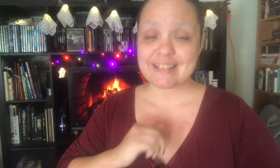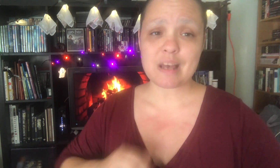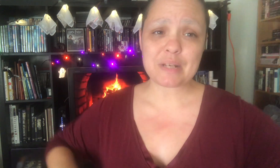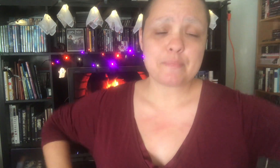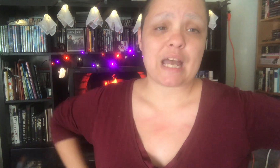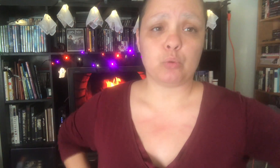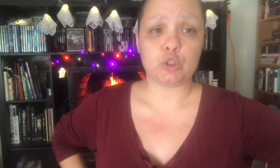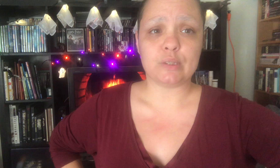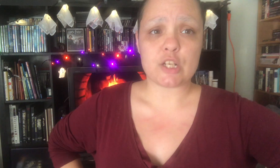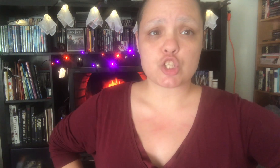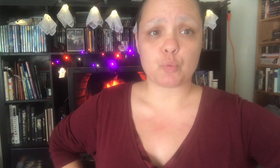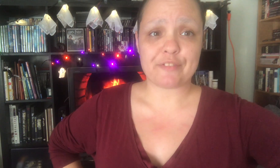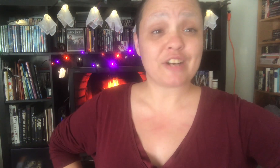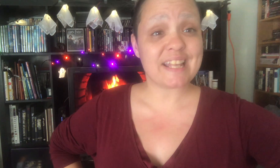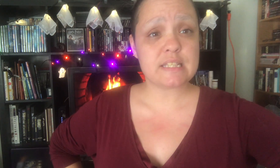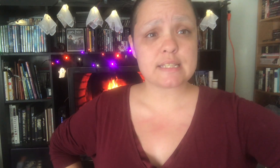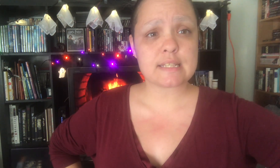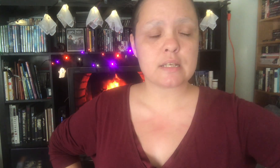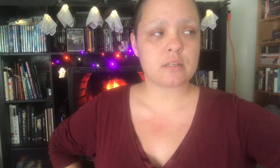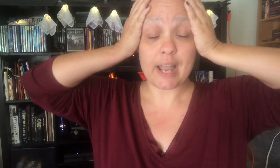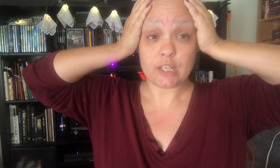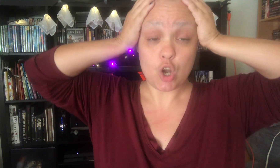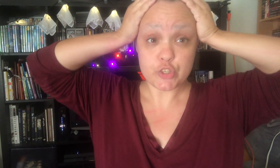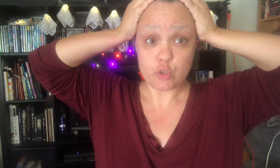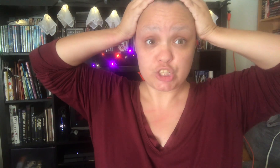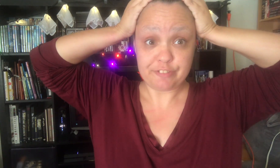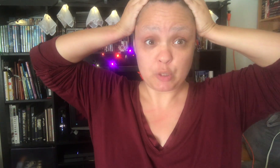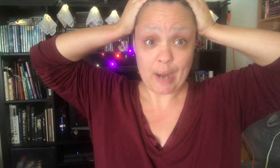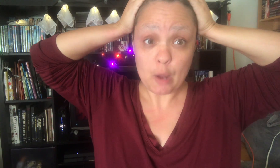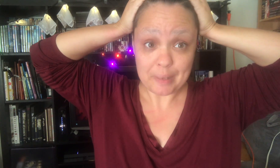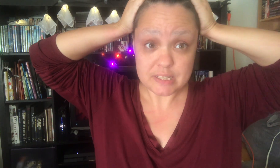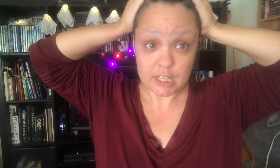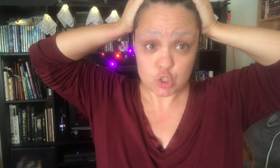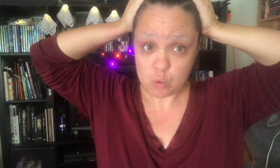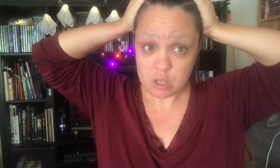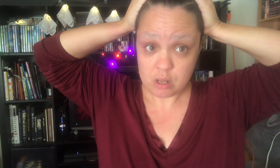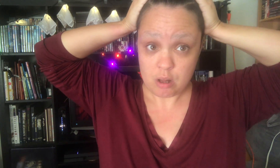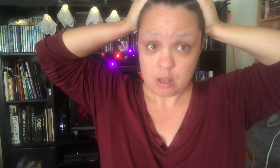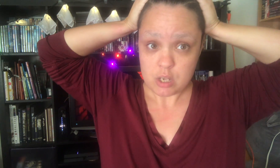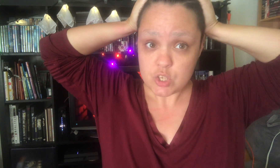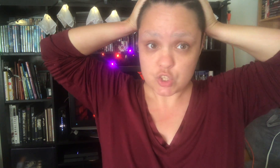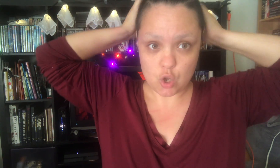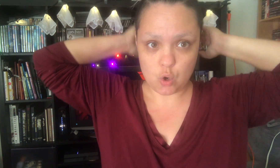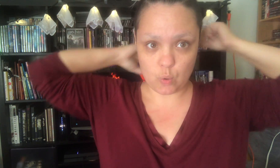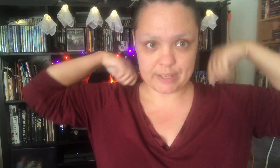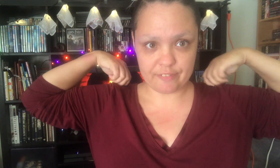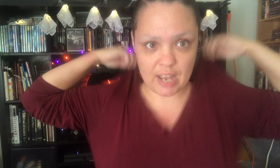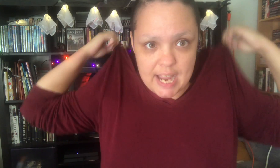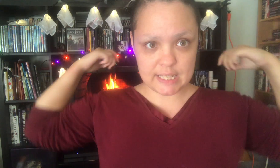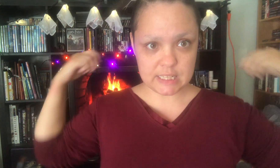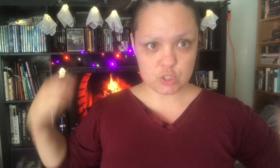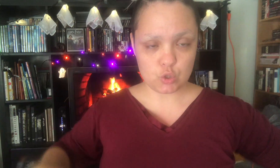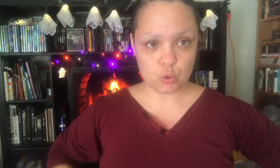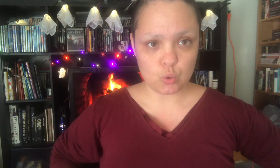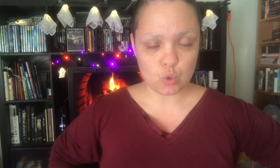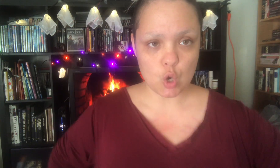Sometimes I will do lunch with friends. I can also shift around my schedule. So if I need to go